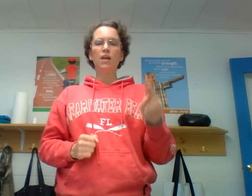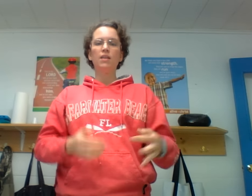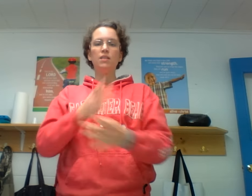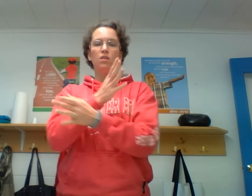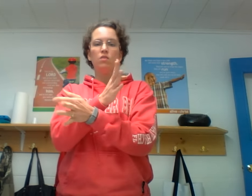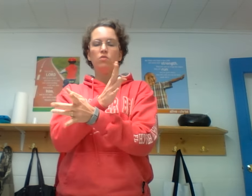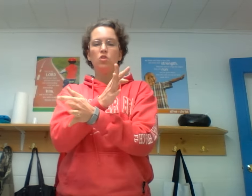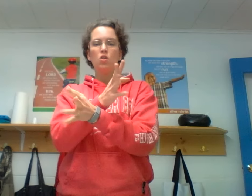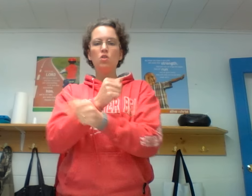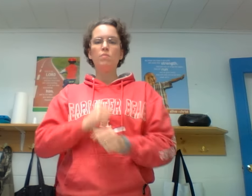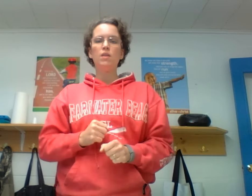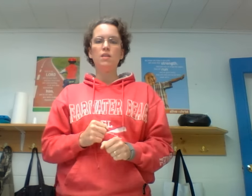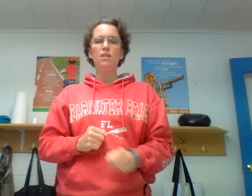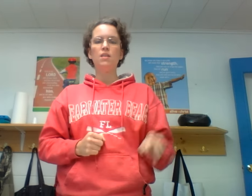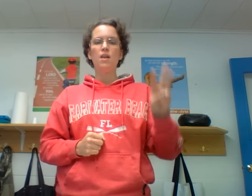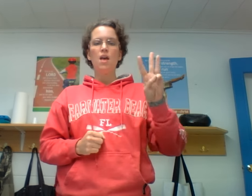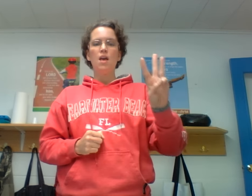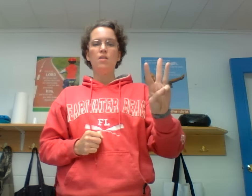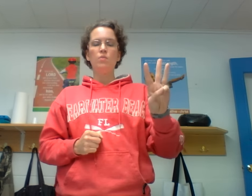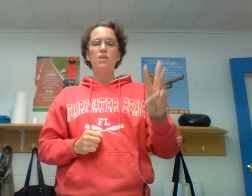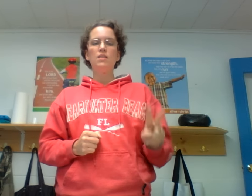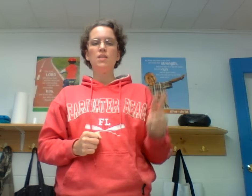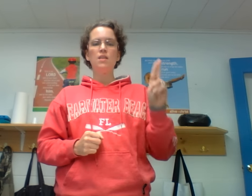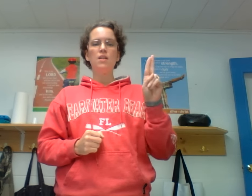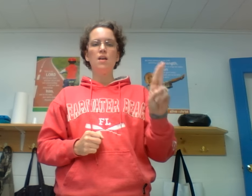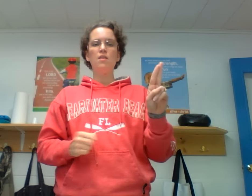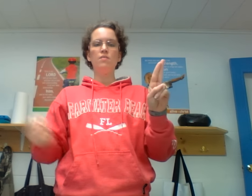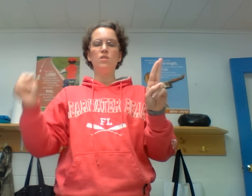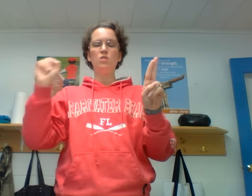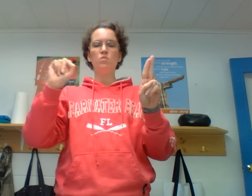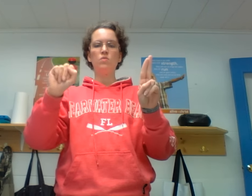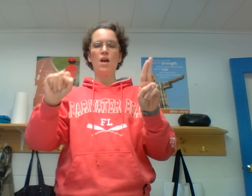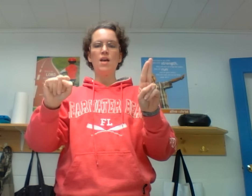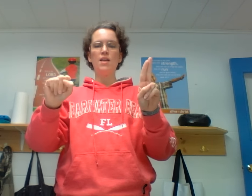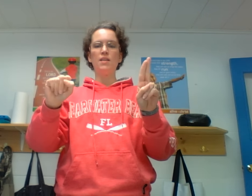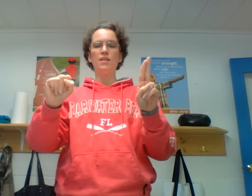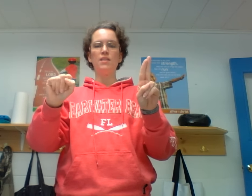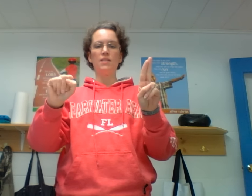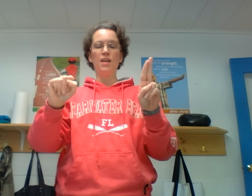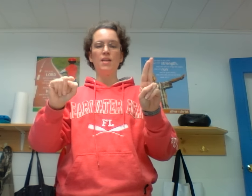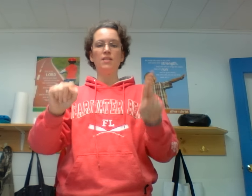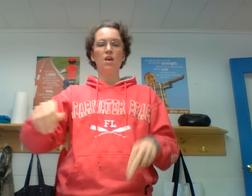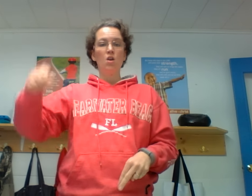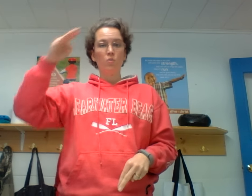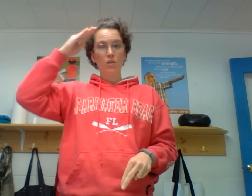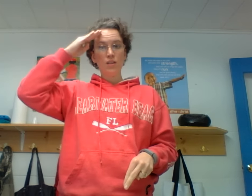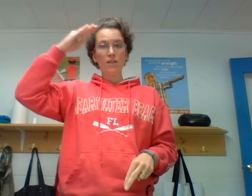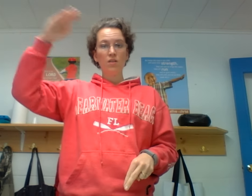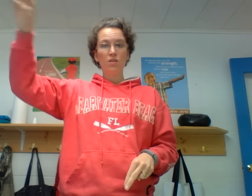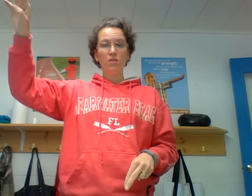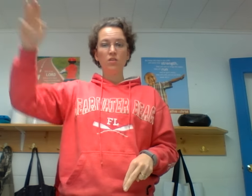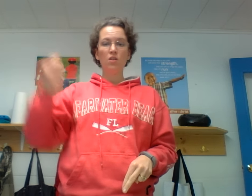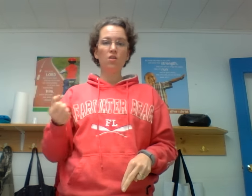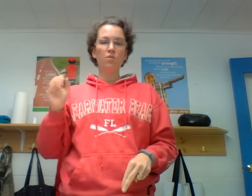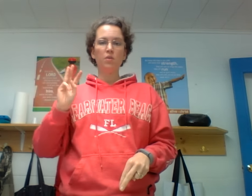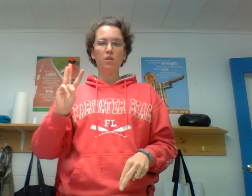of Germany. And Wilson of the United States. Were leaders during